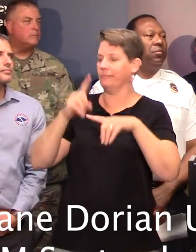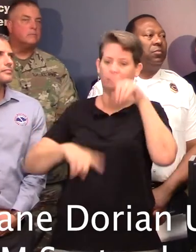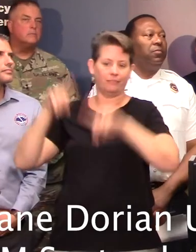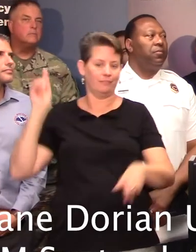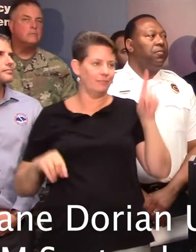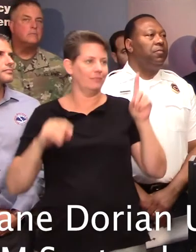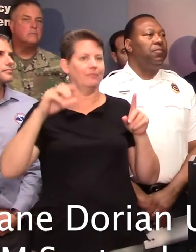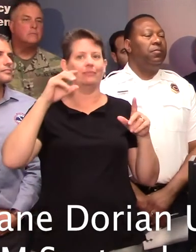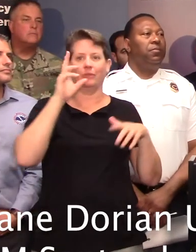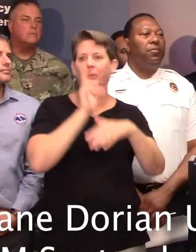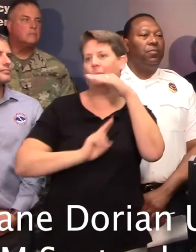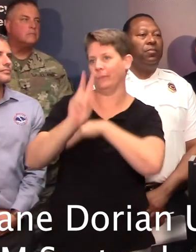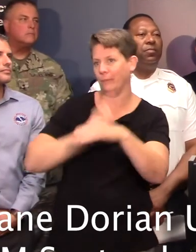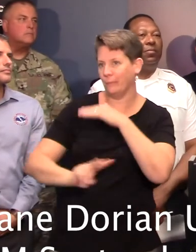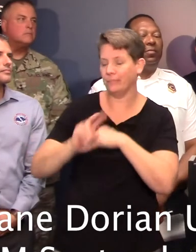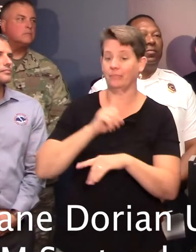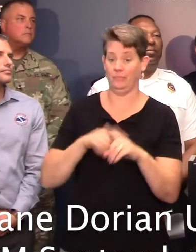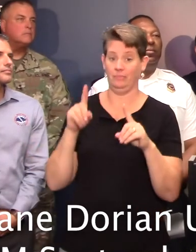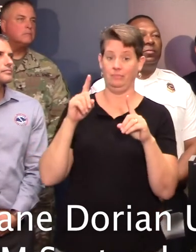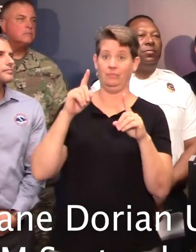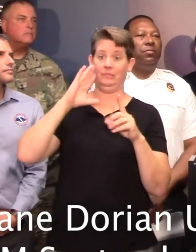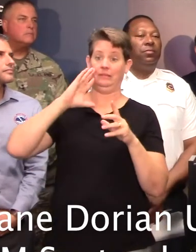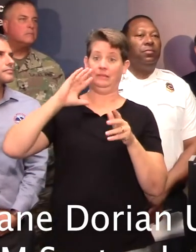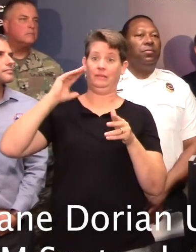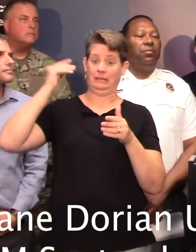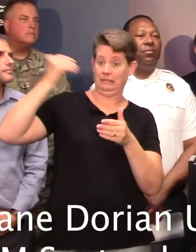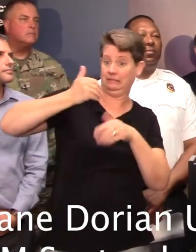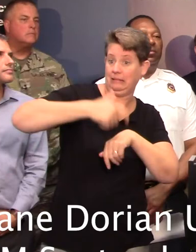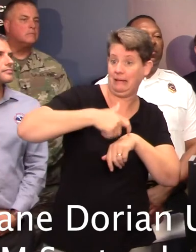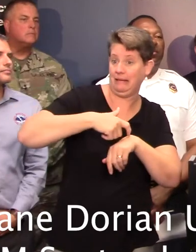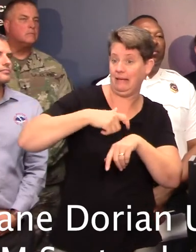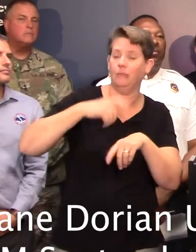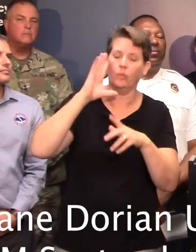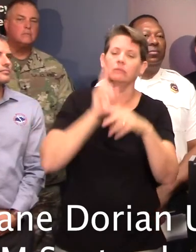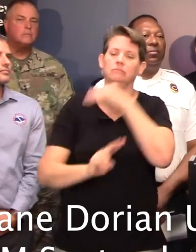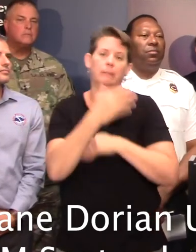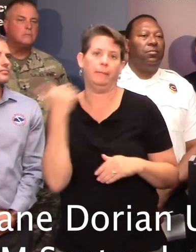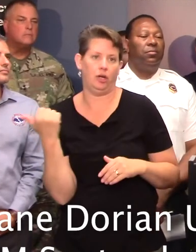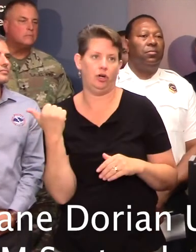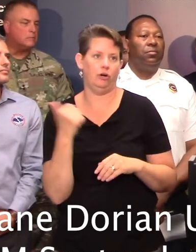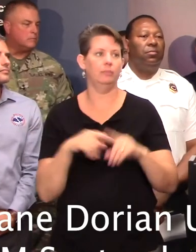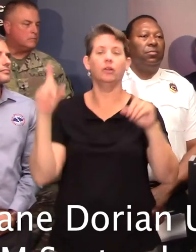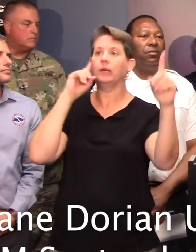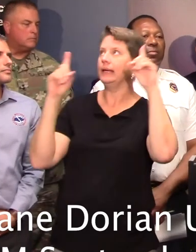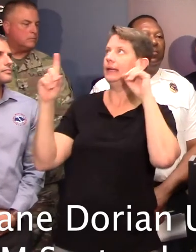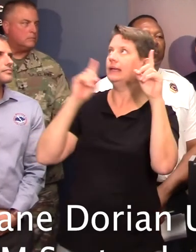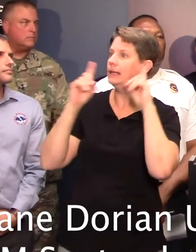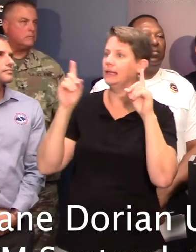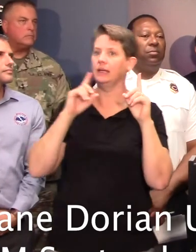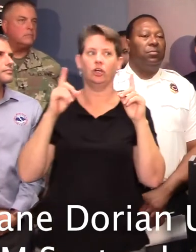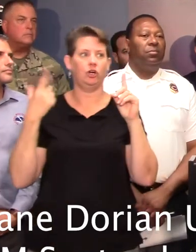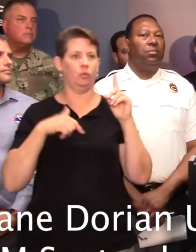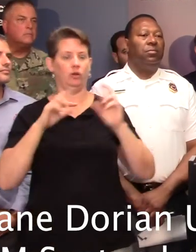predict it, but we'll be able to predict it better when we get closer. But that's why you hear all this machinery and all people